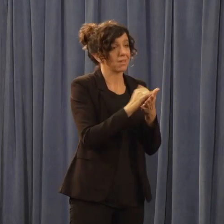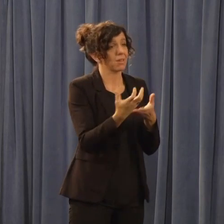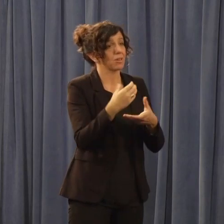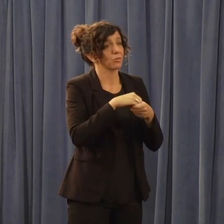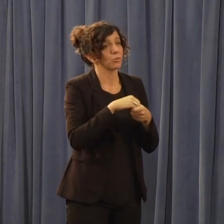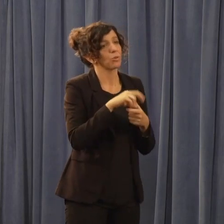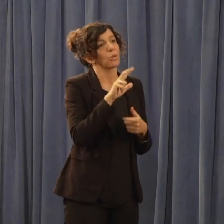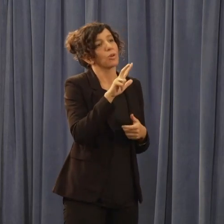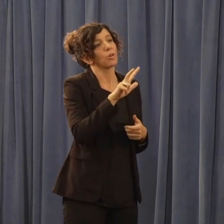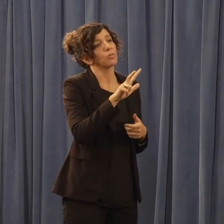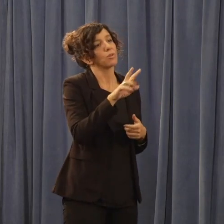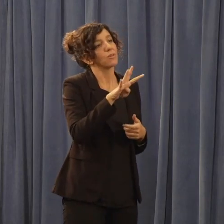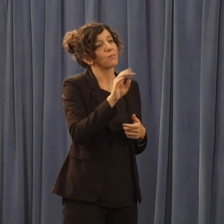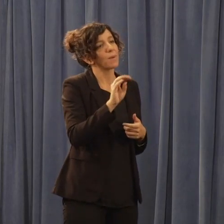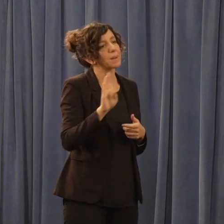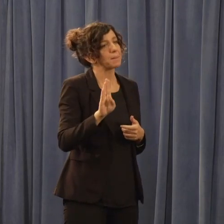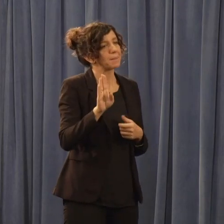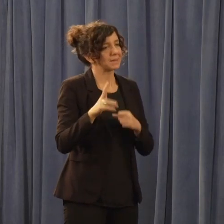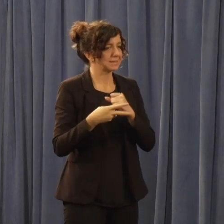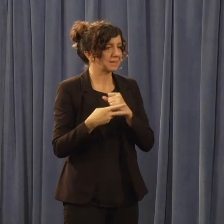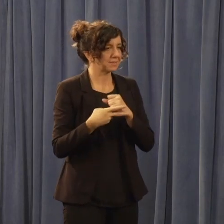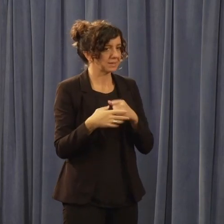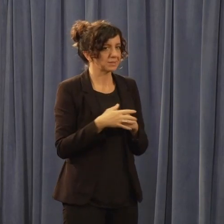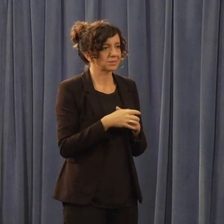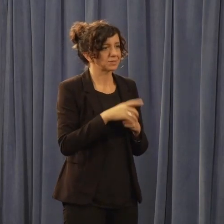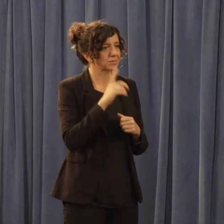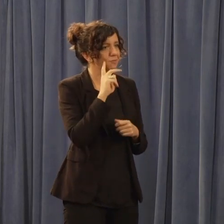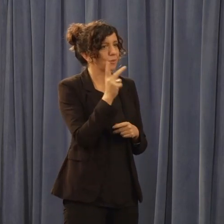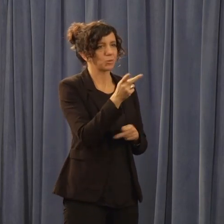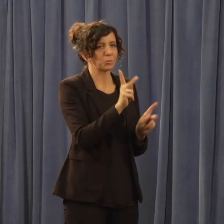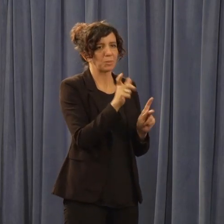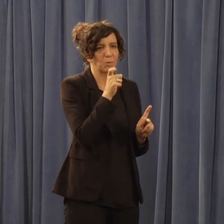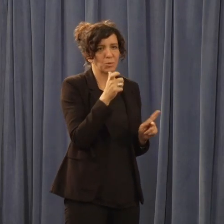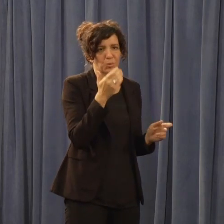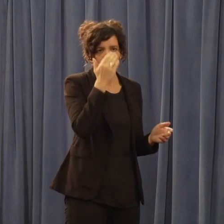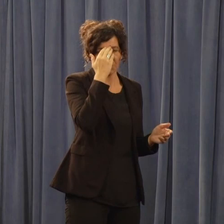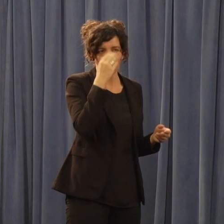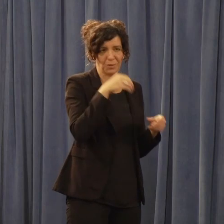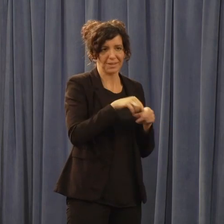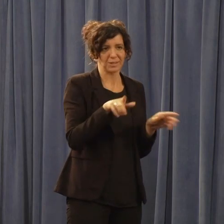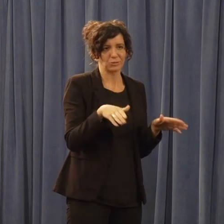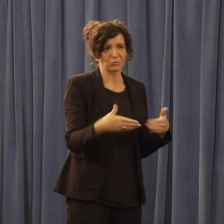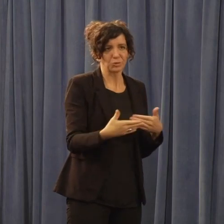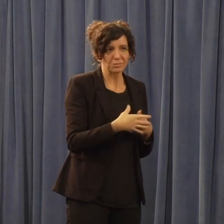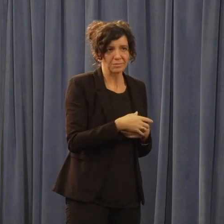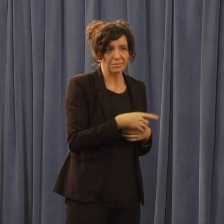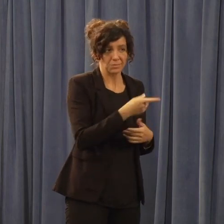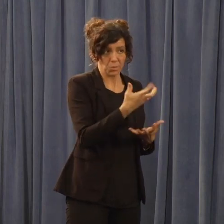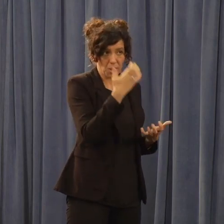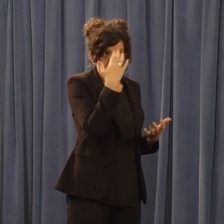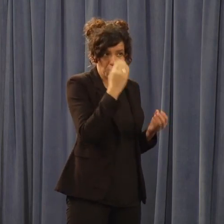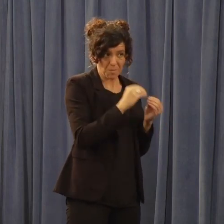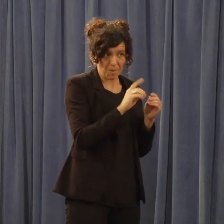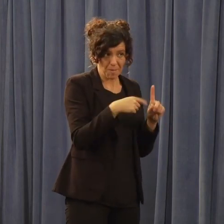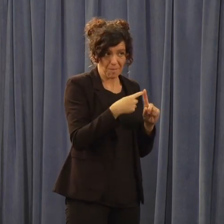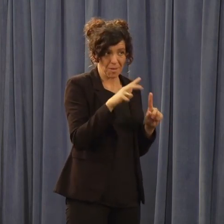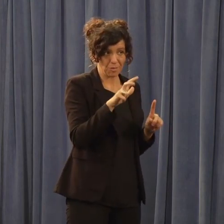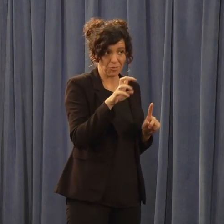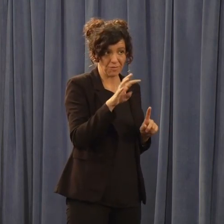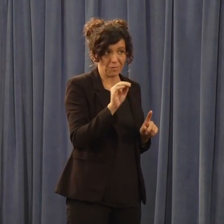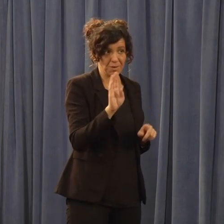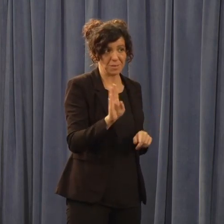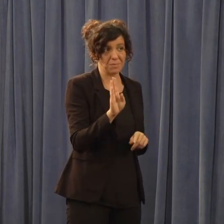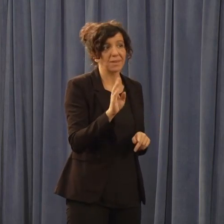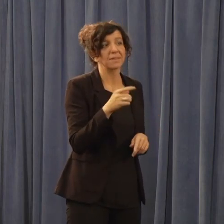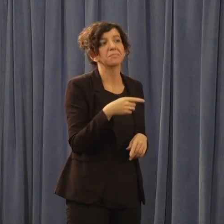the way, $340 B savings for the two of you in this room that are curious about $340 B and those